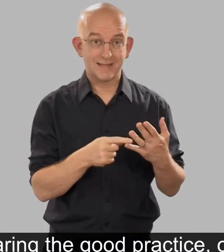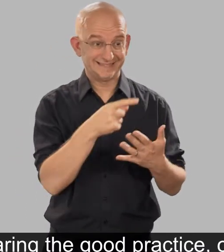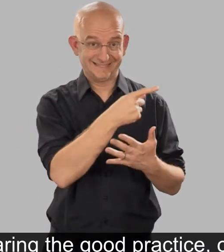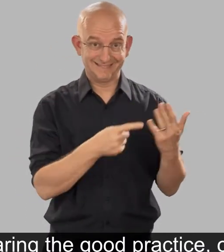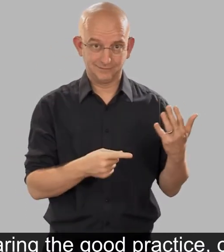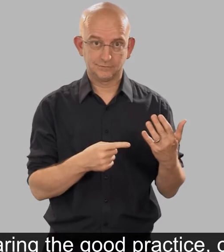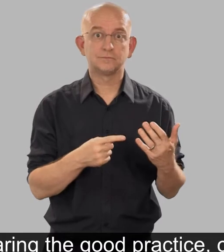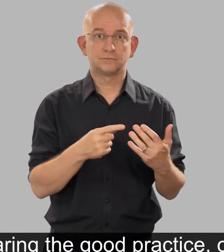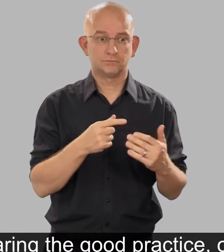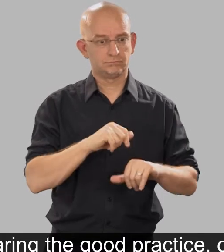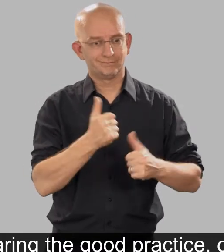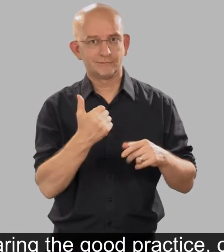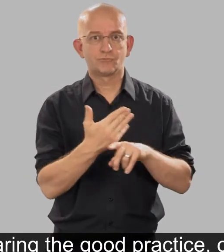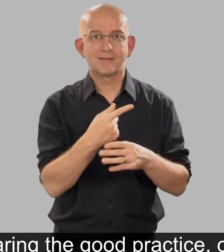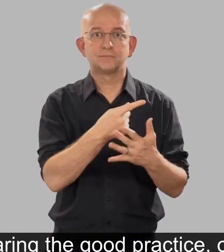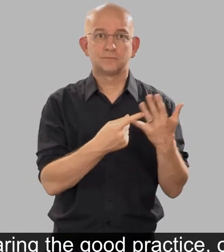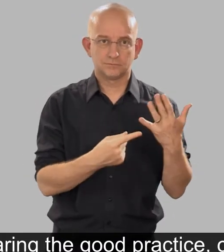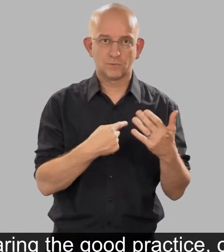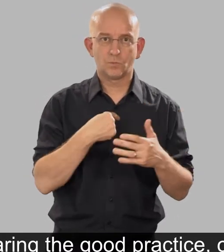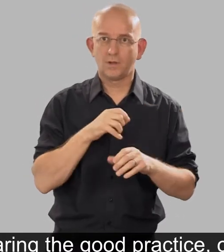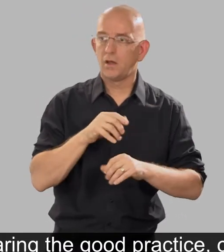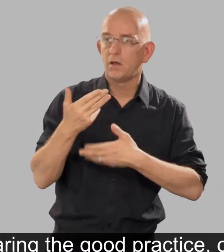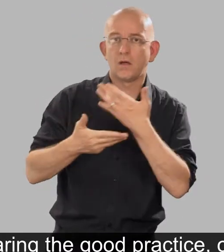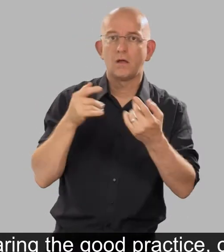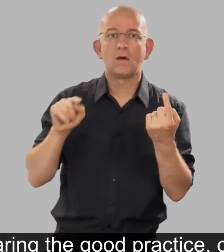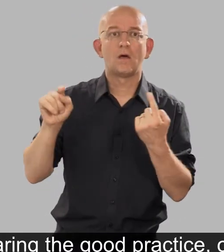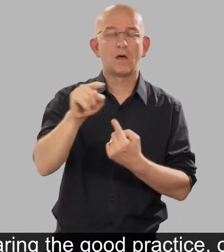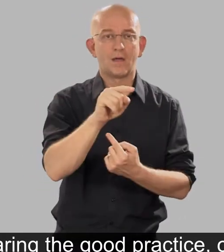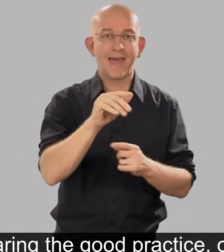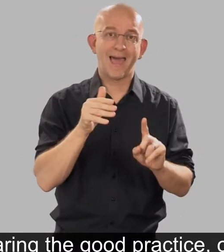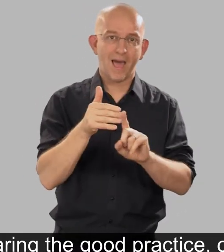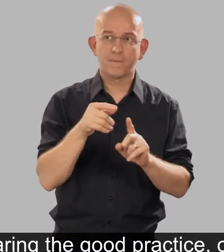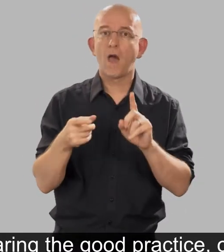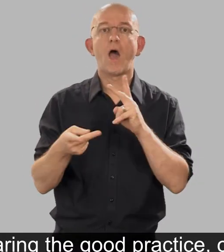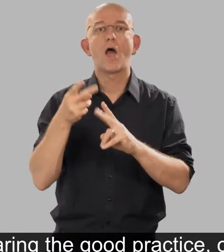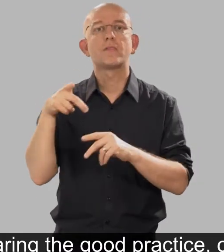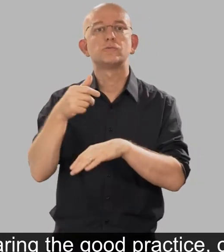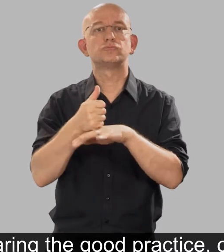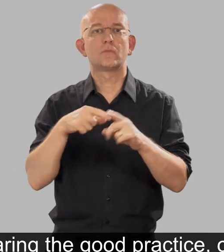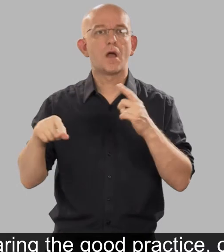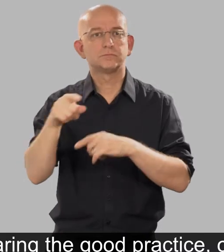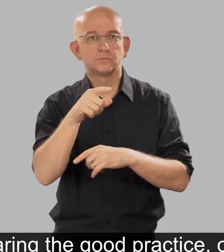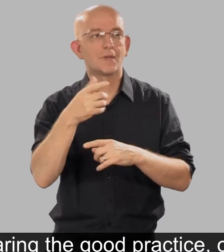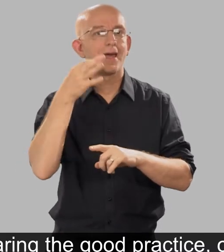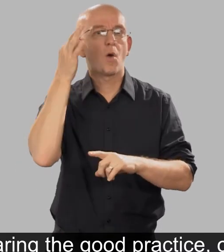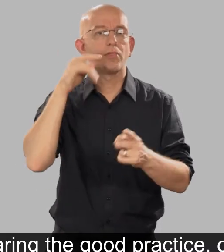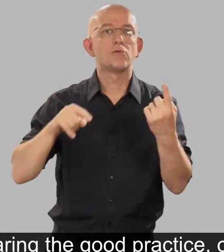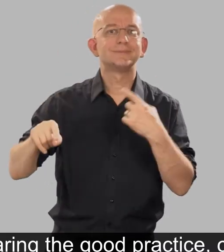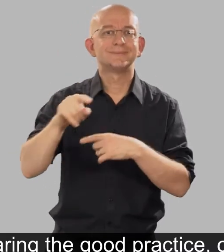By sharing the good practice our aim is that other trusts and authorities can